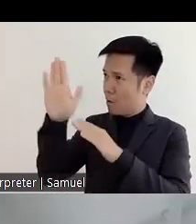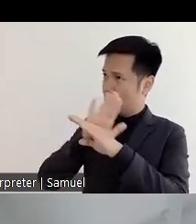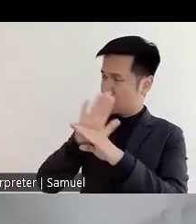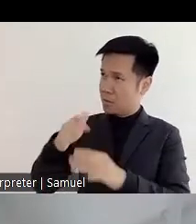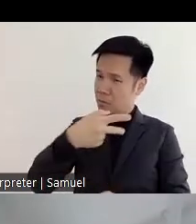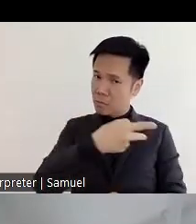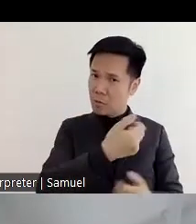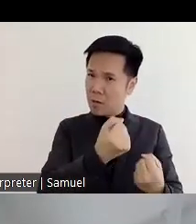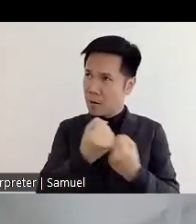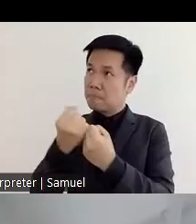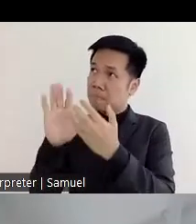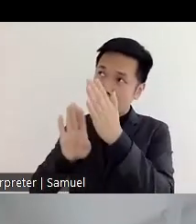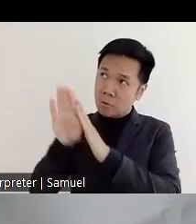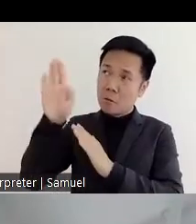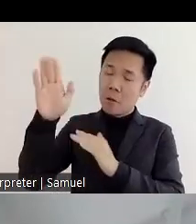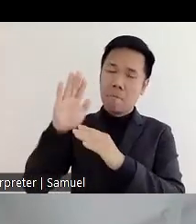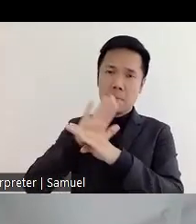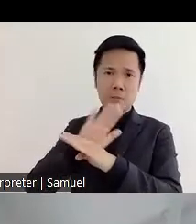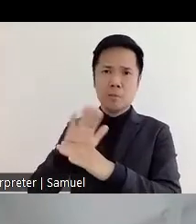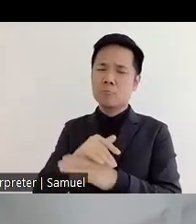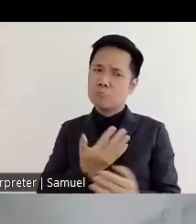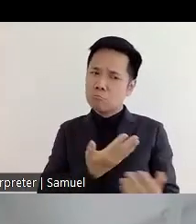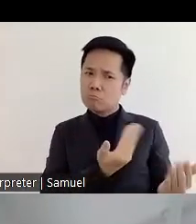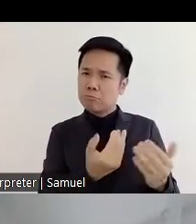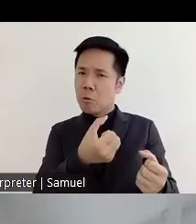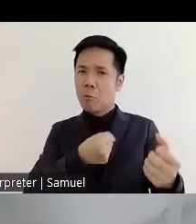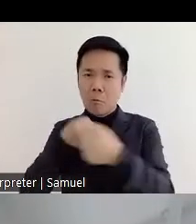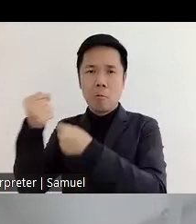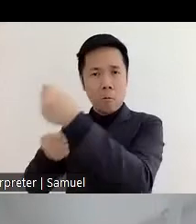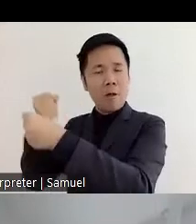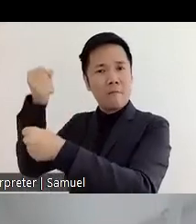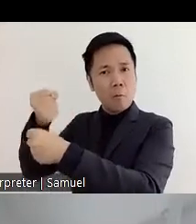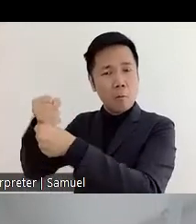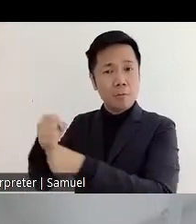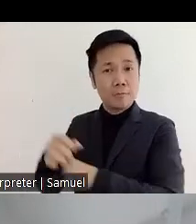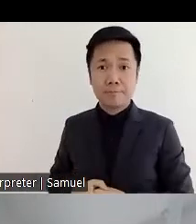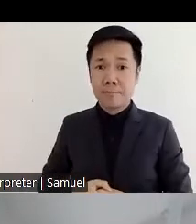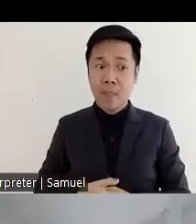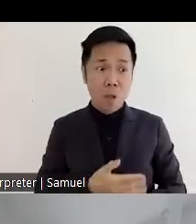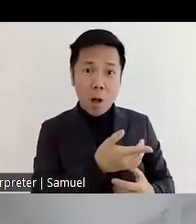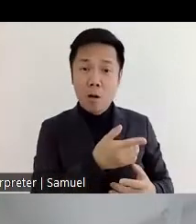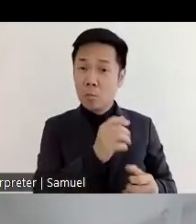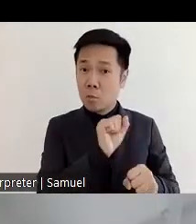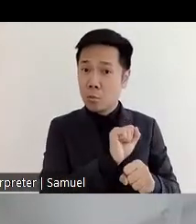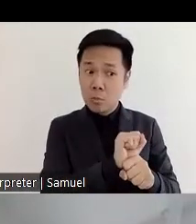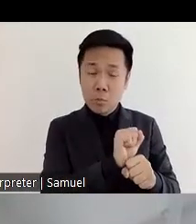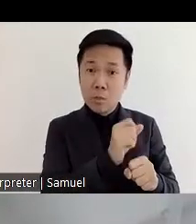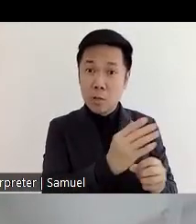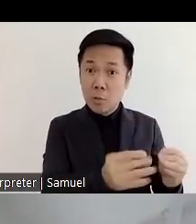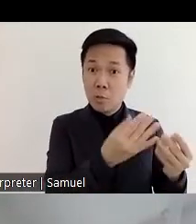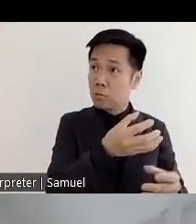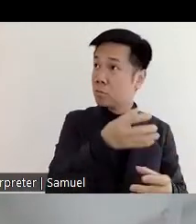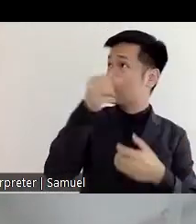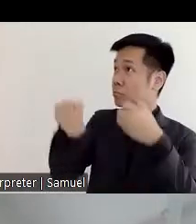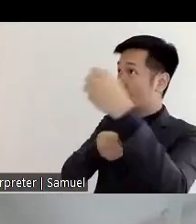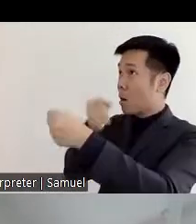case studies which show how actually hiring these youth with disabilities actually helps their business